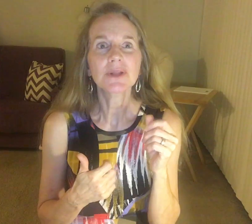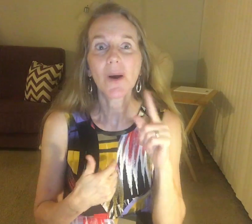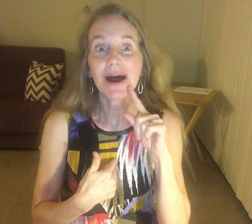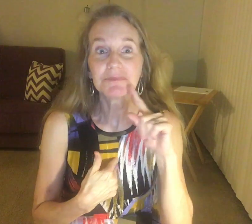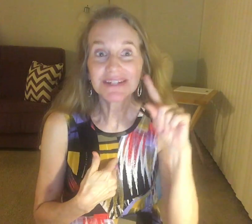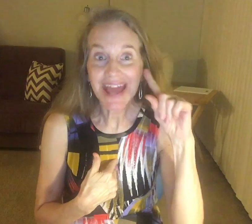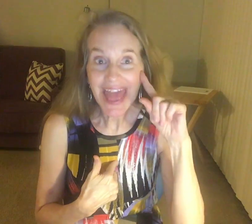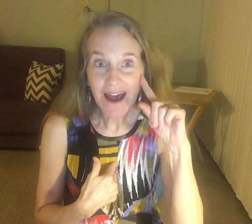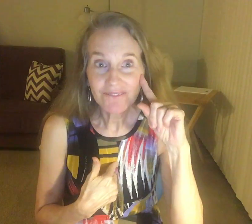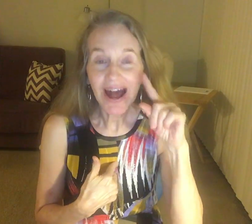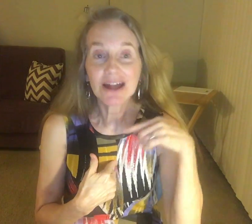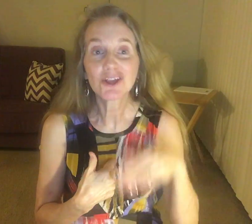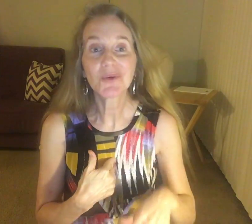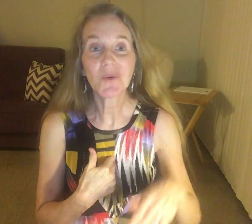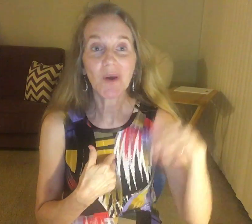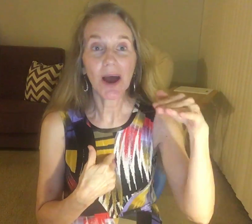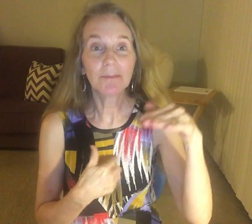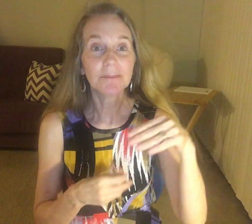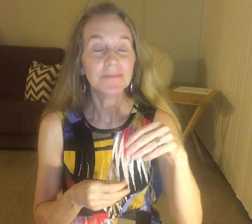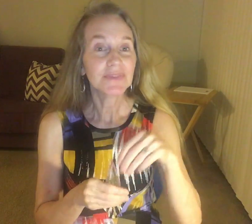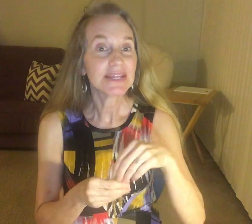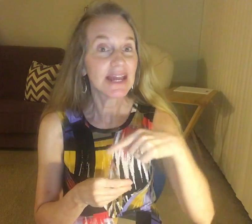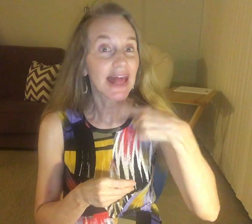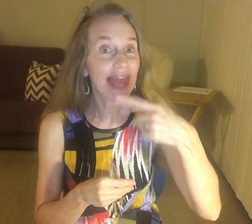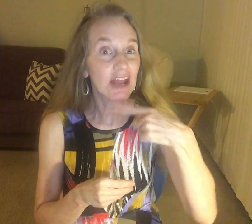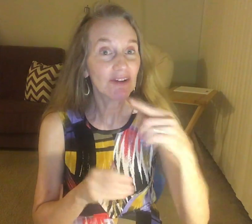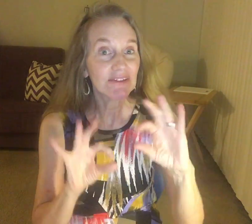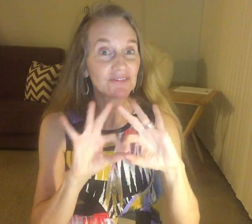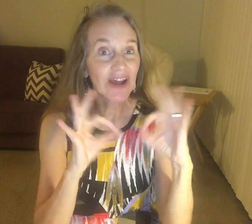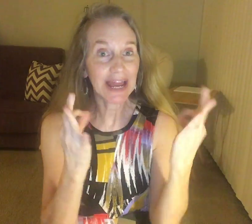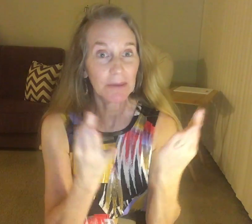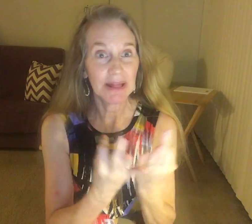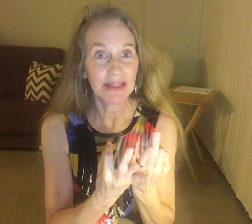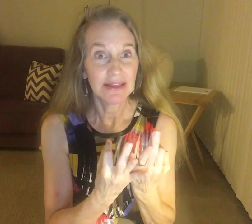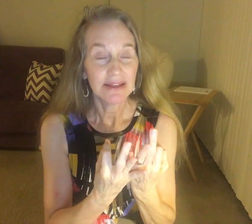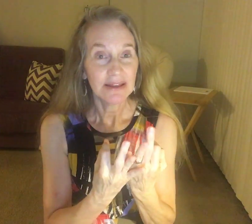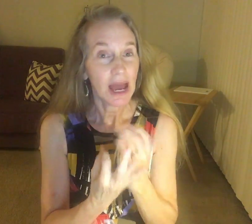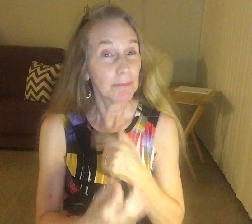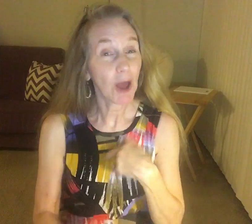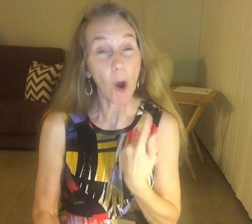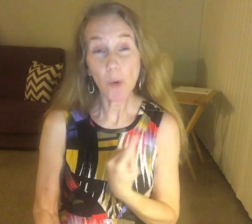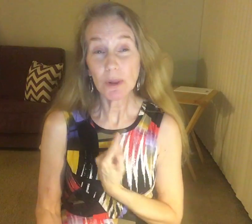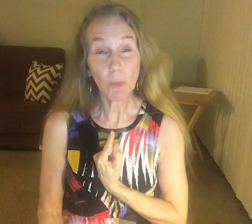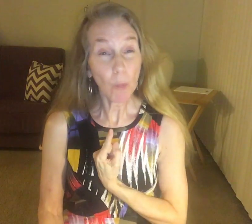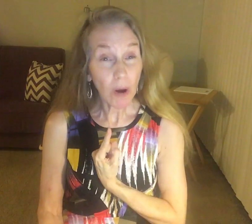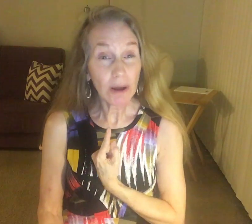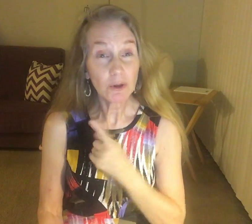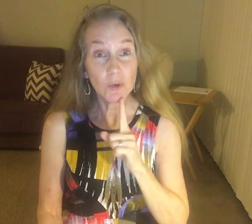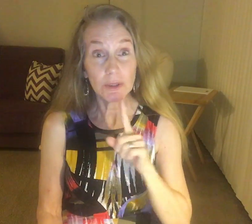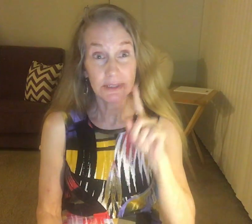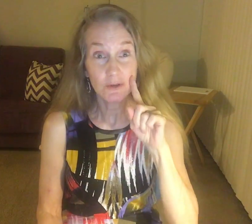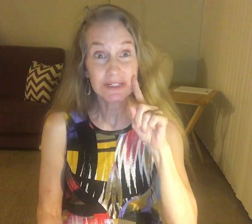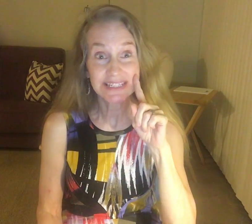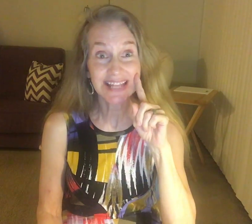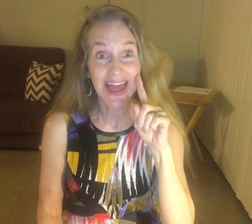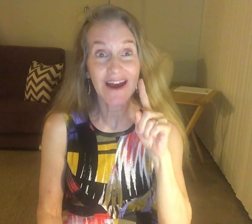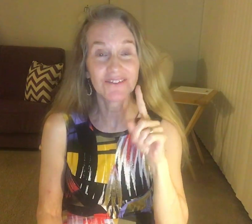you know, I'm dead. I'm trapped. Can't hear you, family. I'm the only one who is deaf.